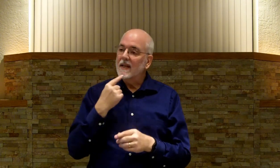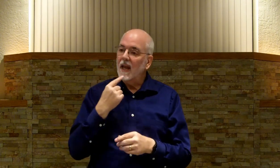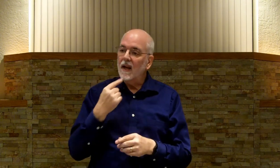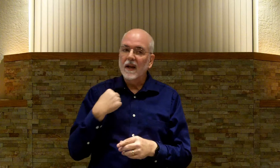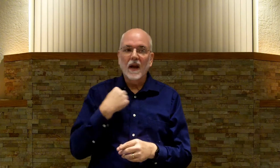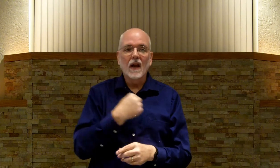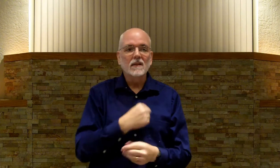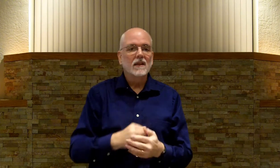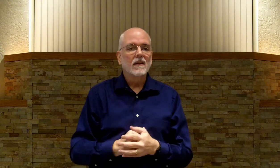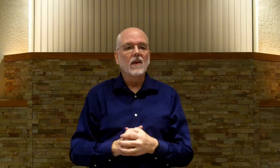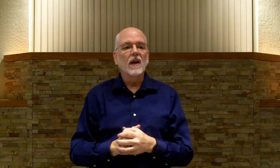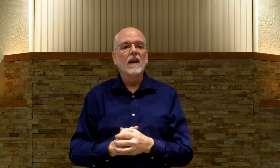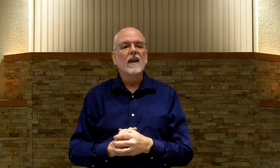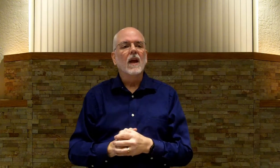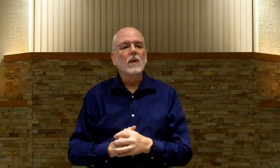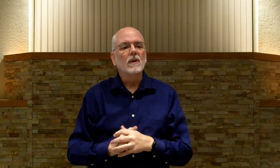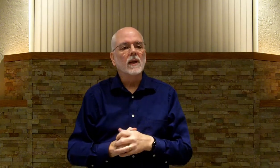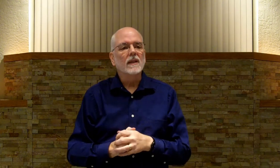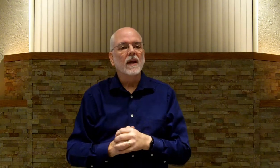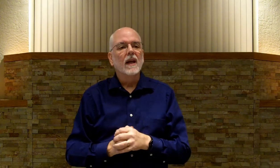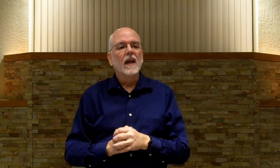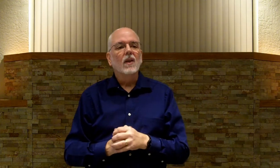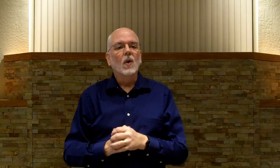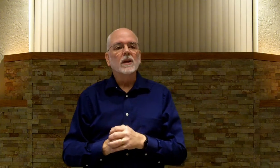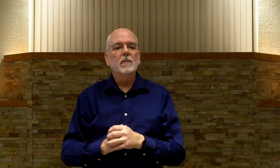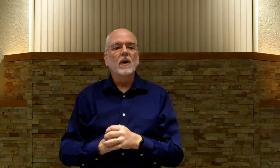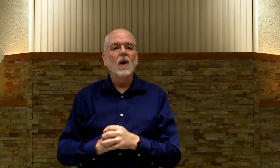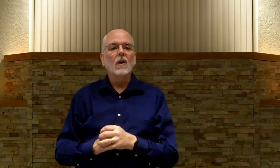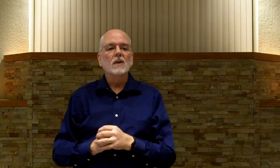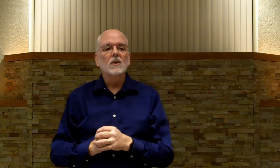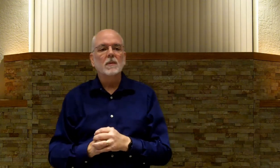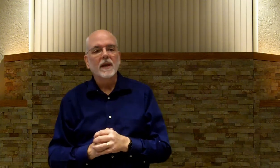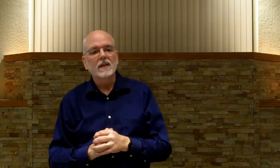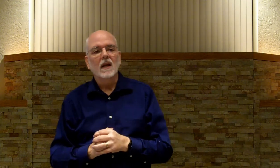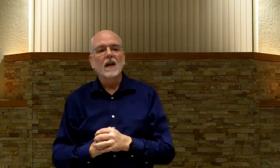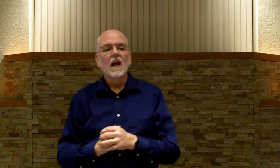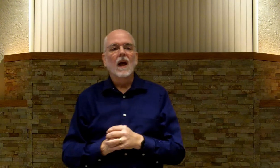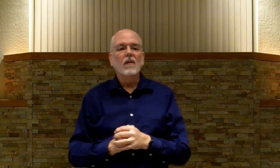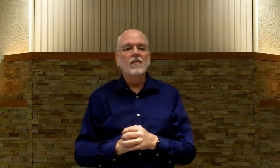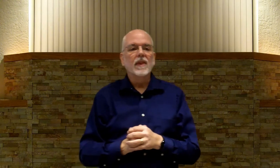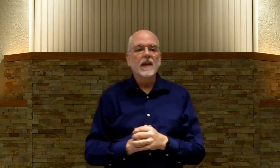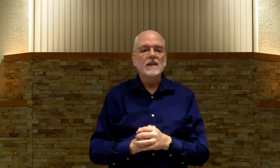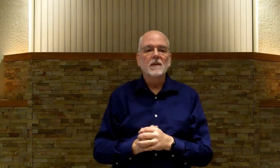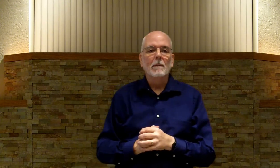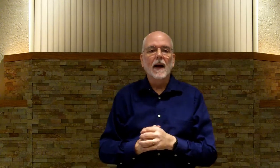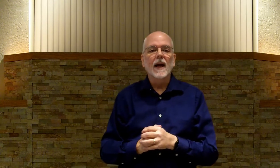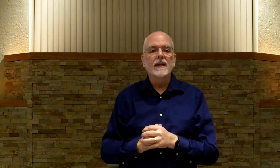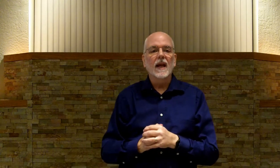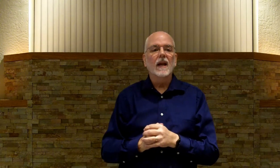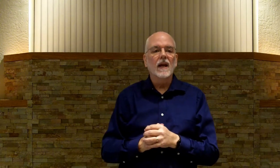Telling. Okay. What do they really say? The Holy Spirit. Also. Speaks. Of. This. By. Telling.